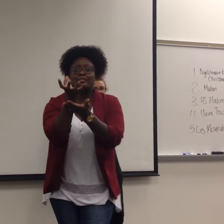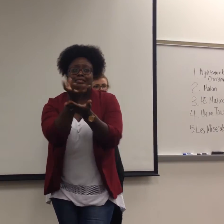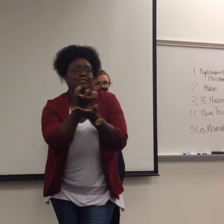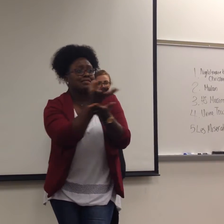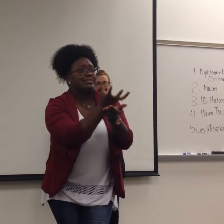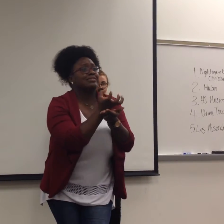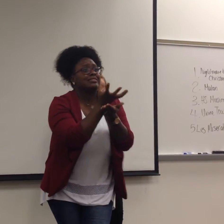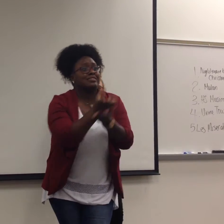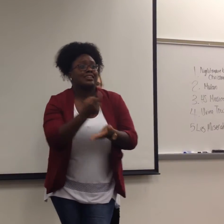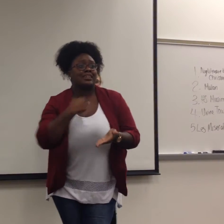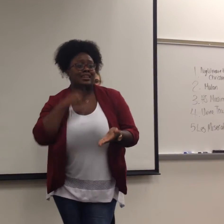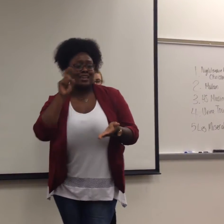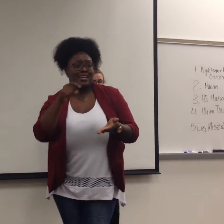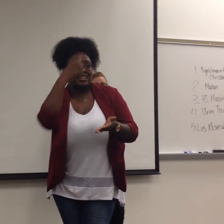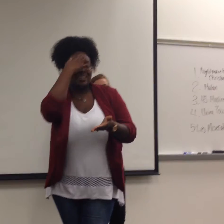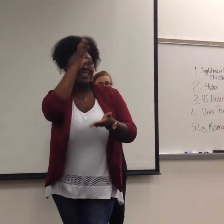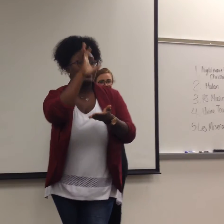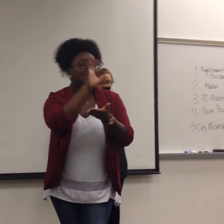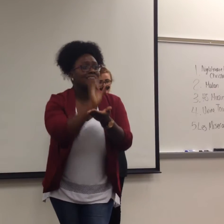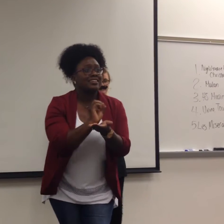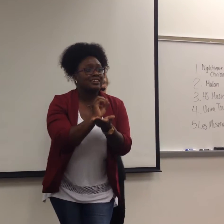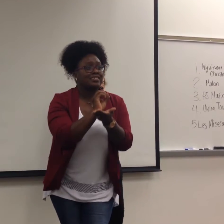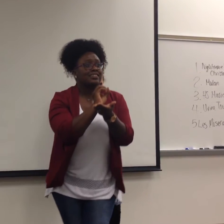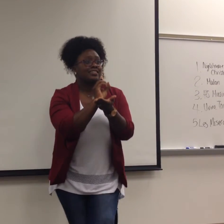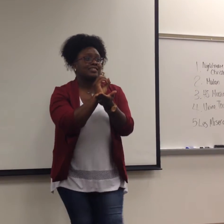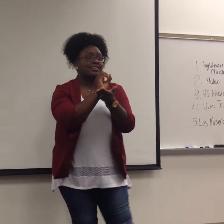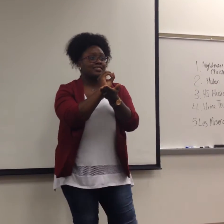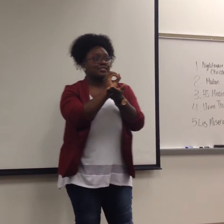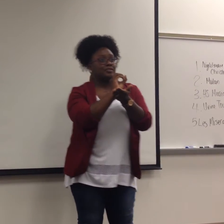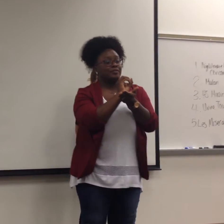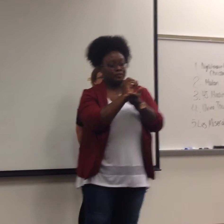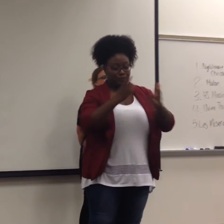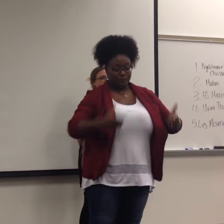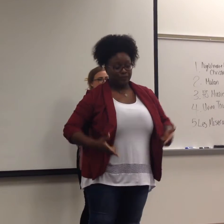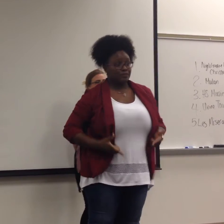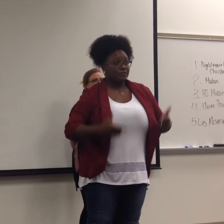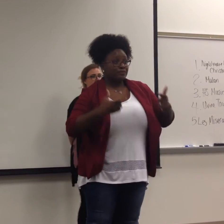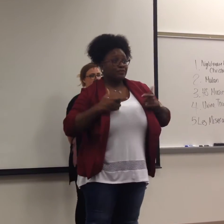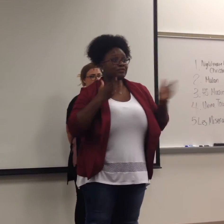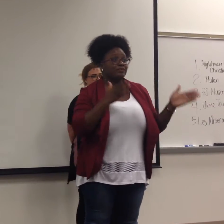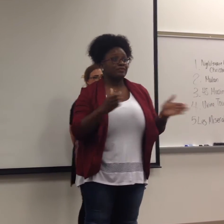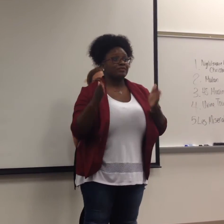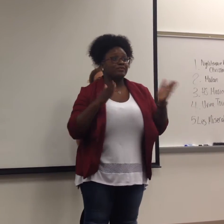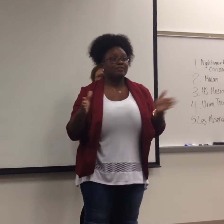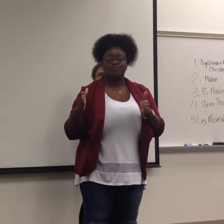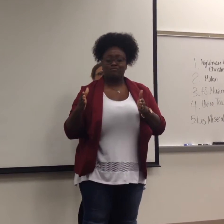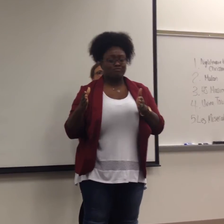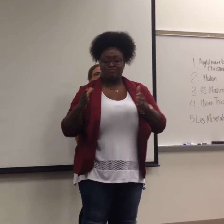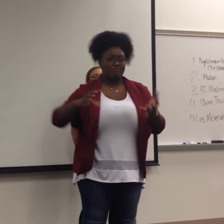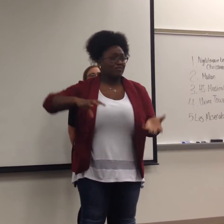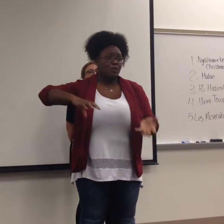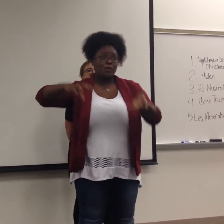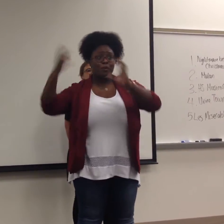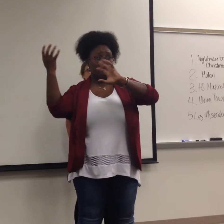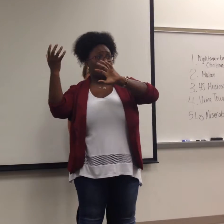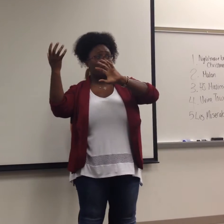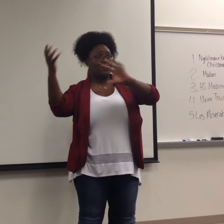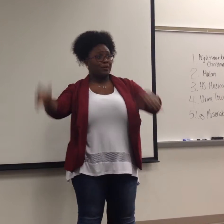He needs a measly fifty cents Our little bunny didn't plan the end